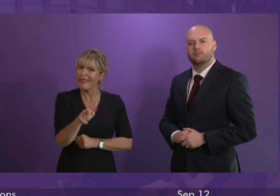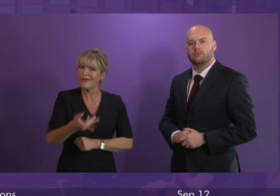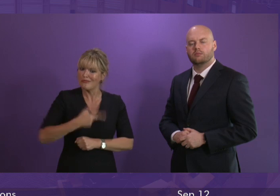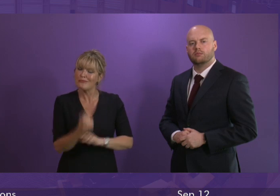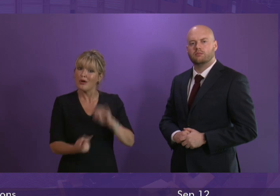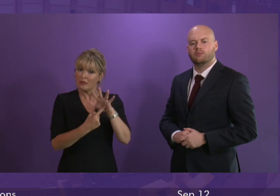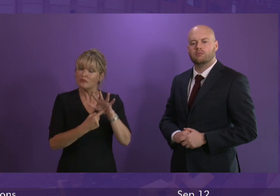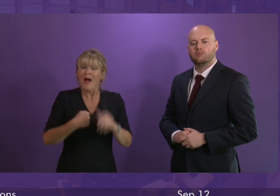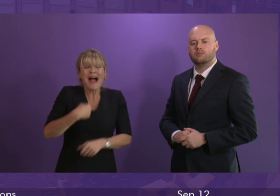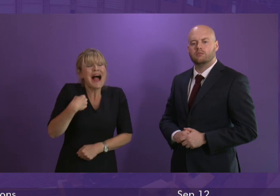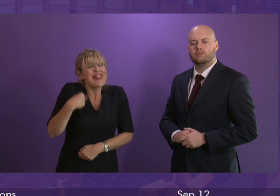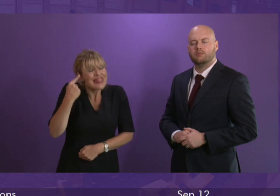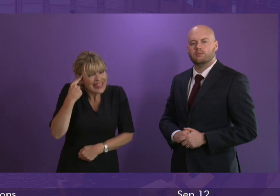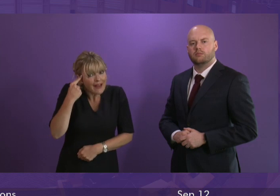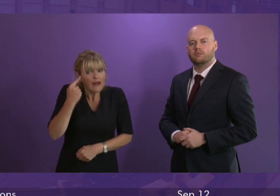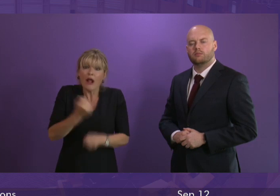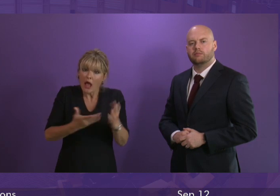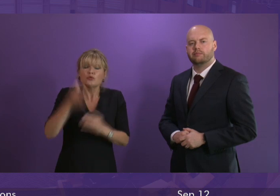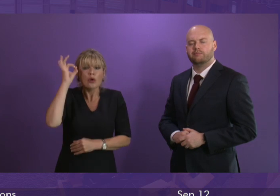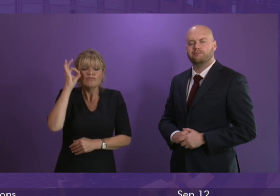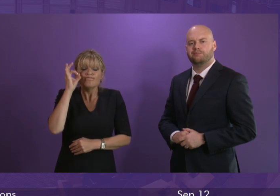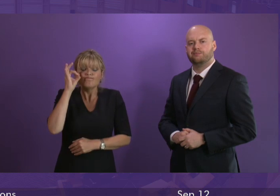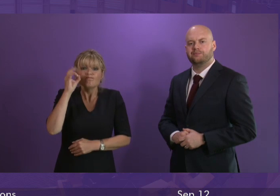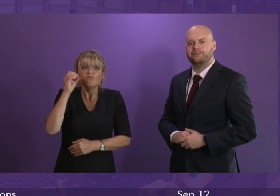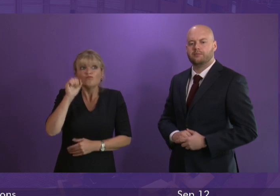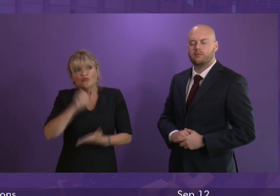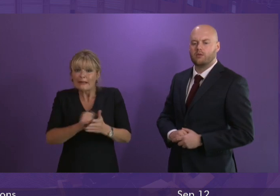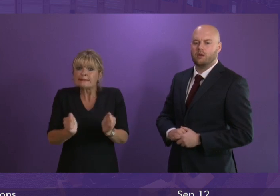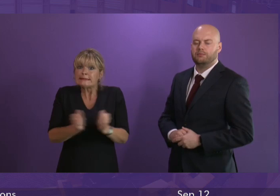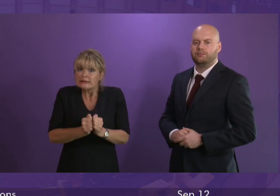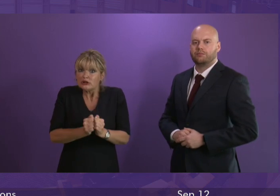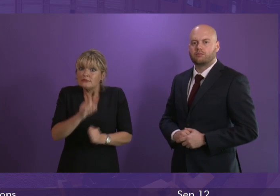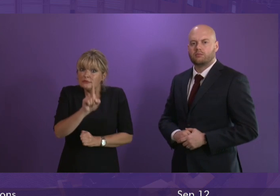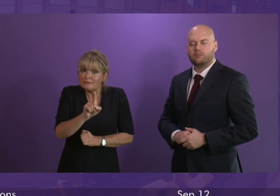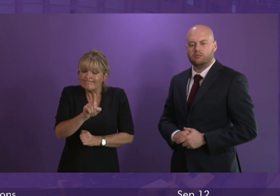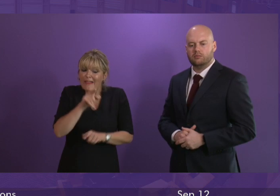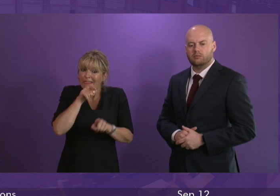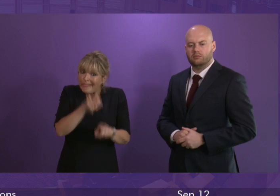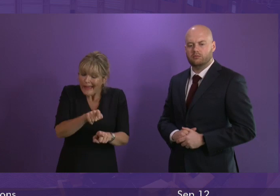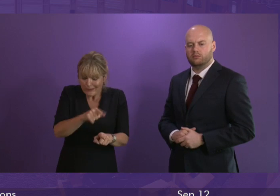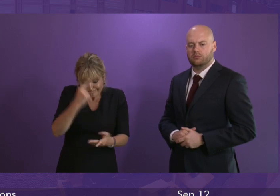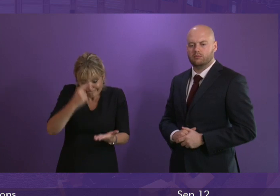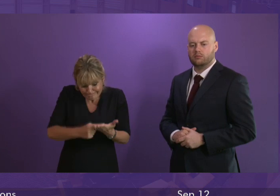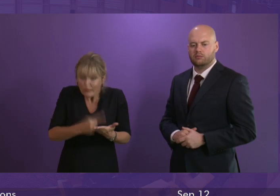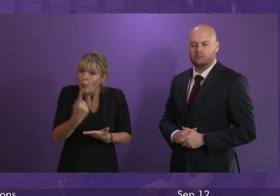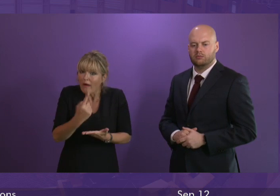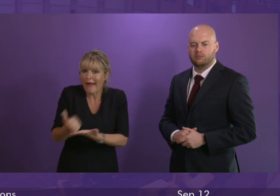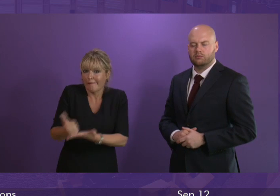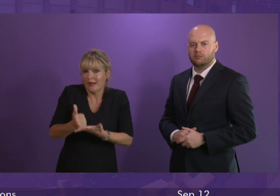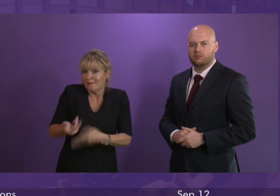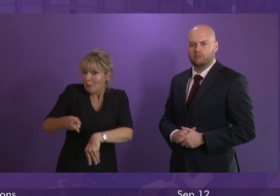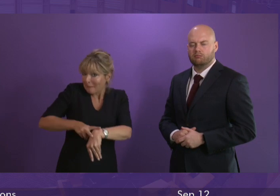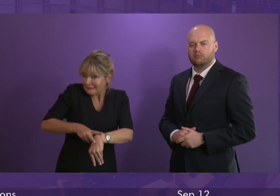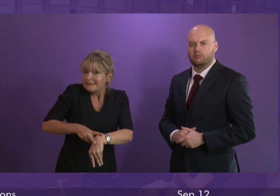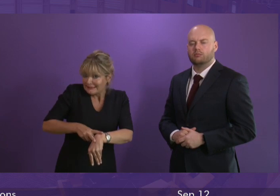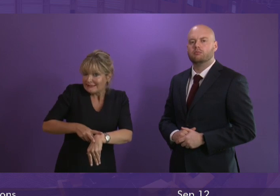I think Glasgow City Council has taken the right decision. obviously it takes those decisions in light of the advice it receives from the police. I think